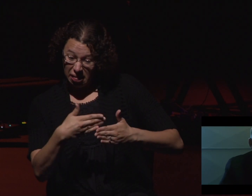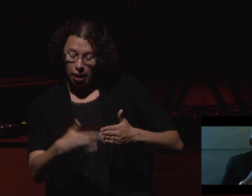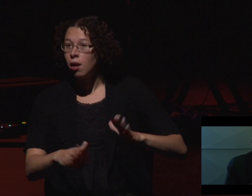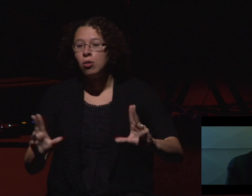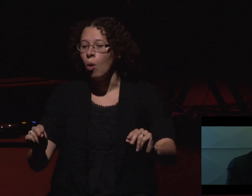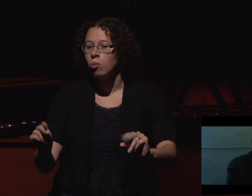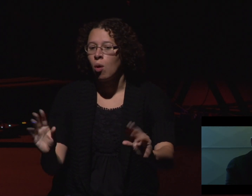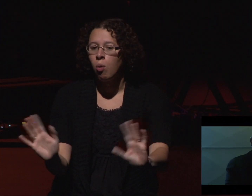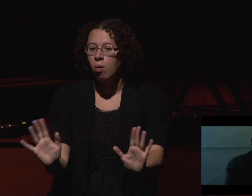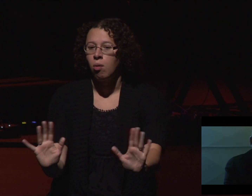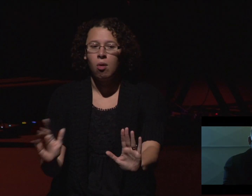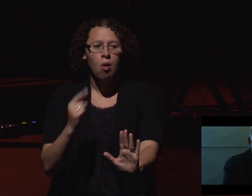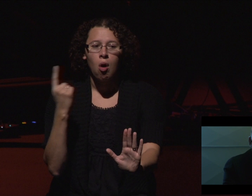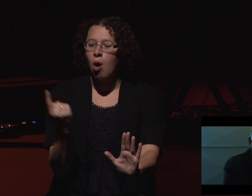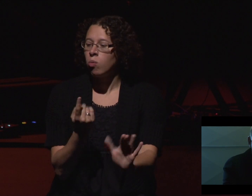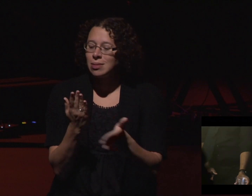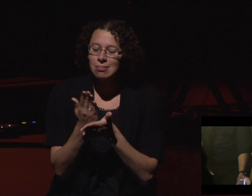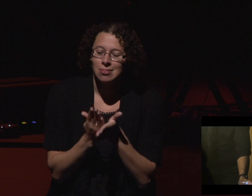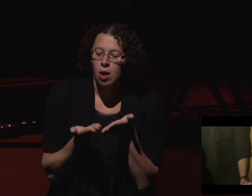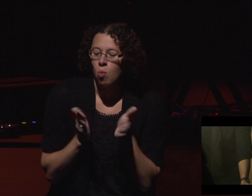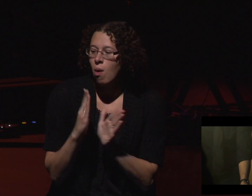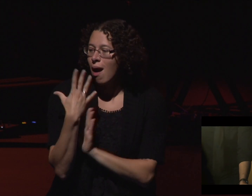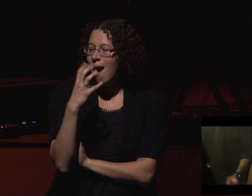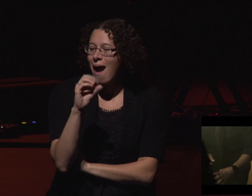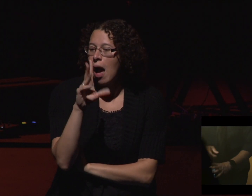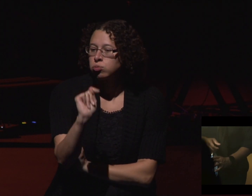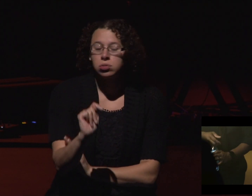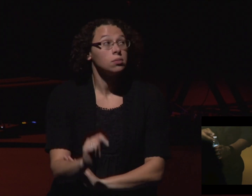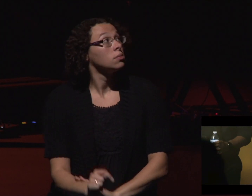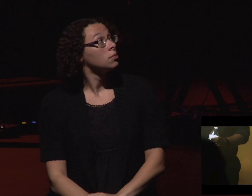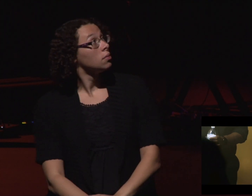No. There's always a way out. Perhaps.